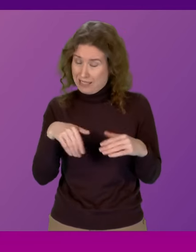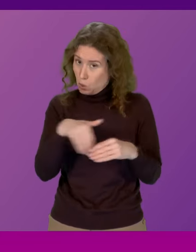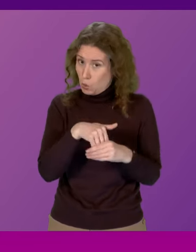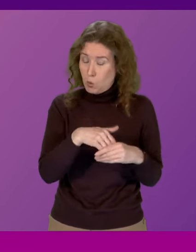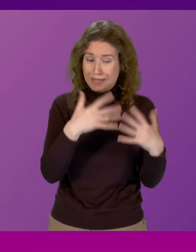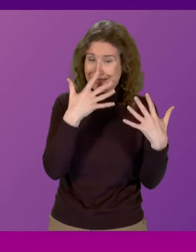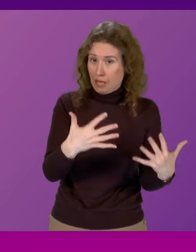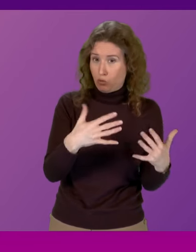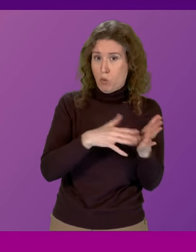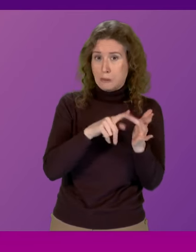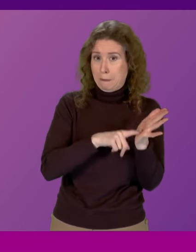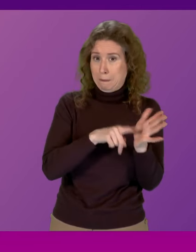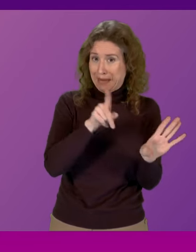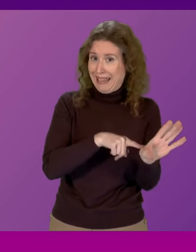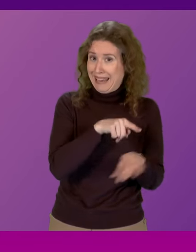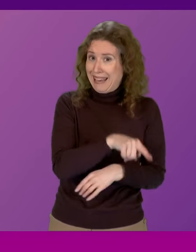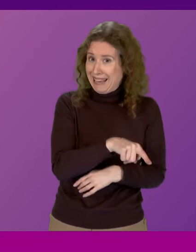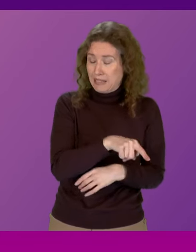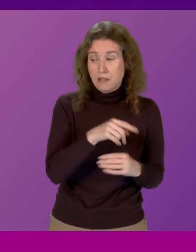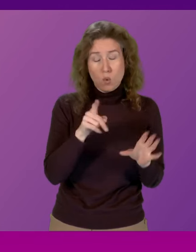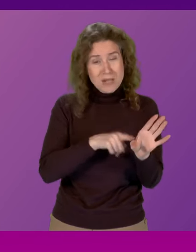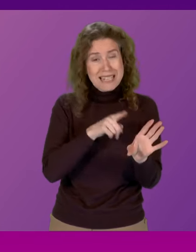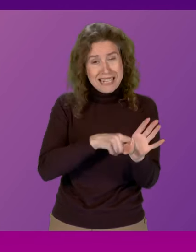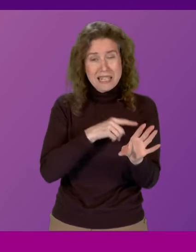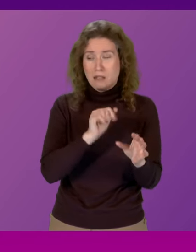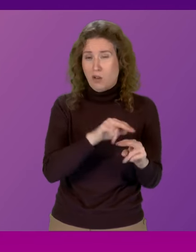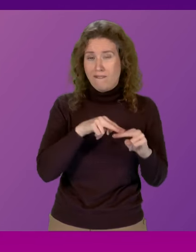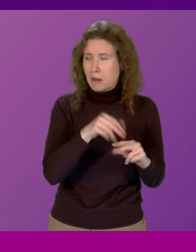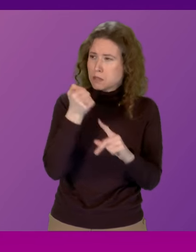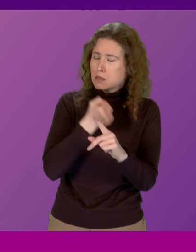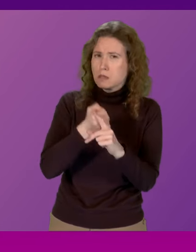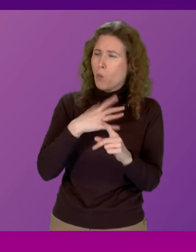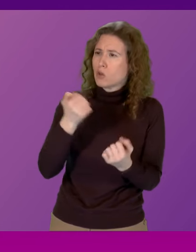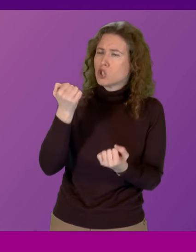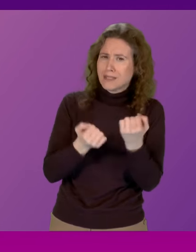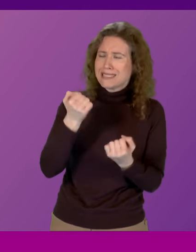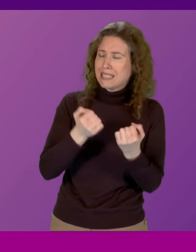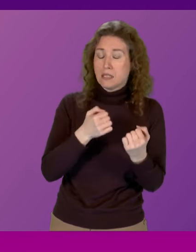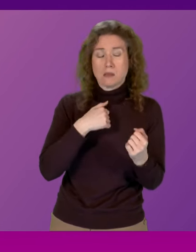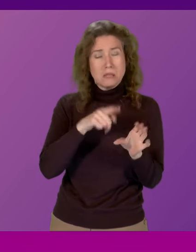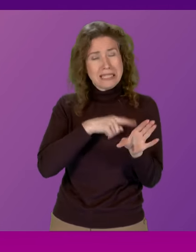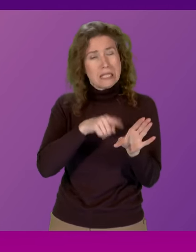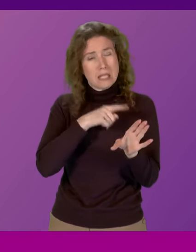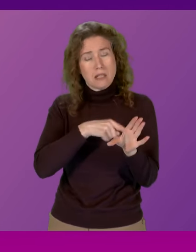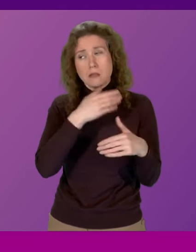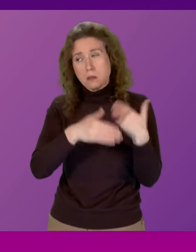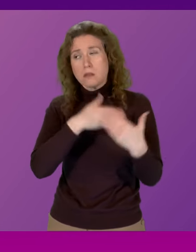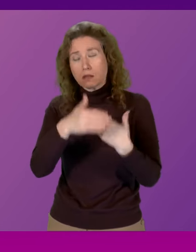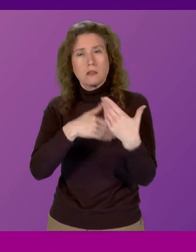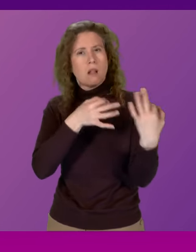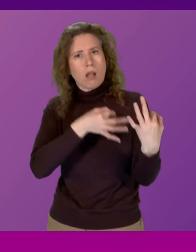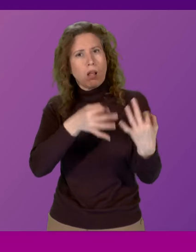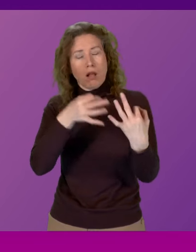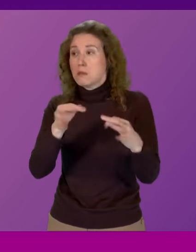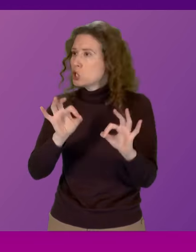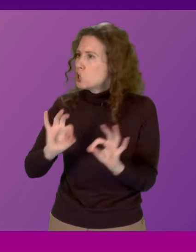-old Millie Main. For years, Millie's family have sought justice. But years on from this case first being raised, no